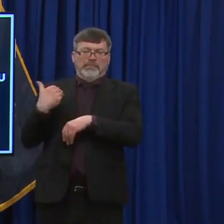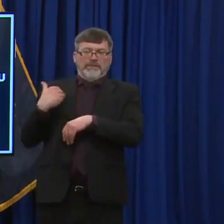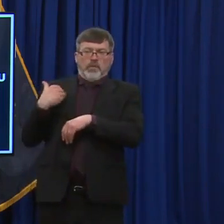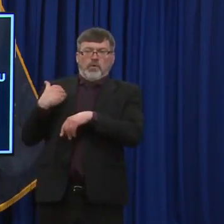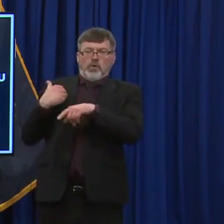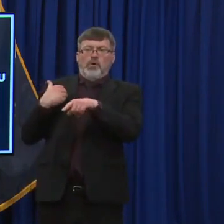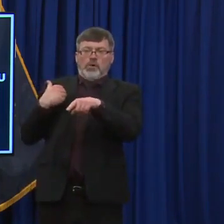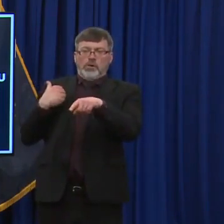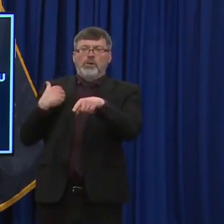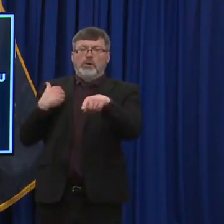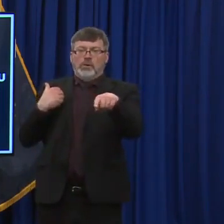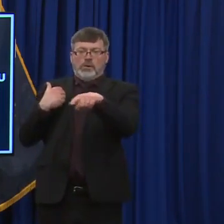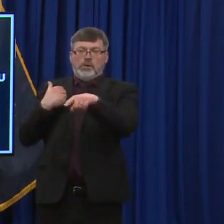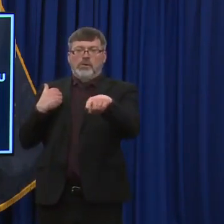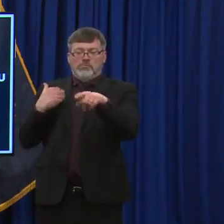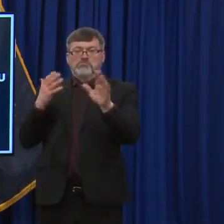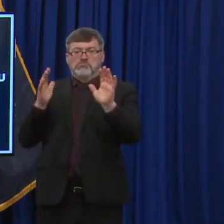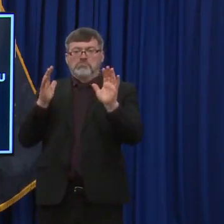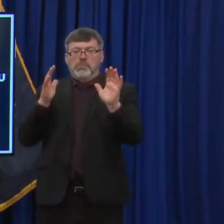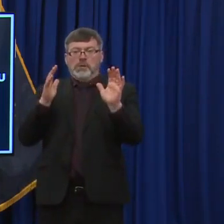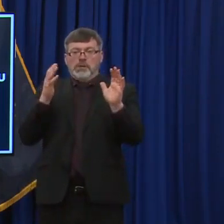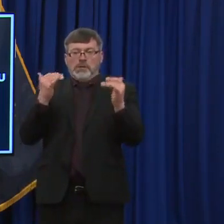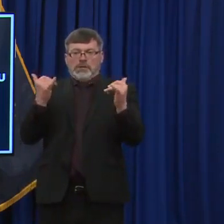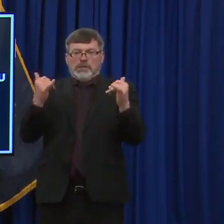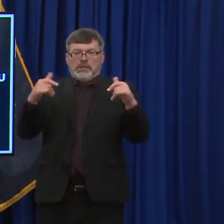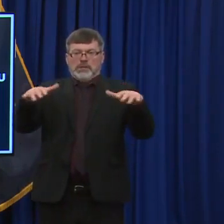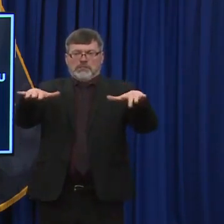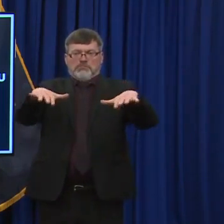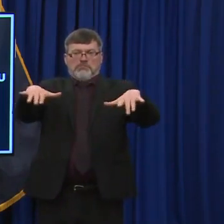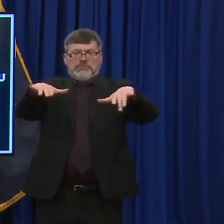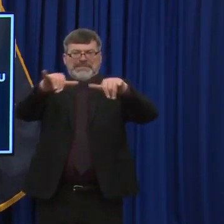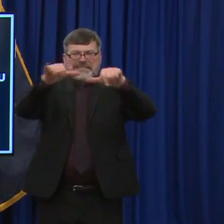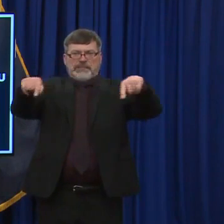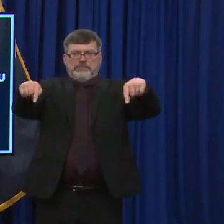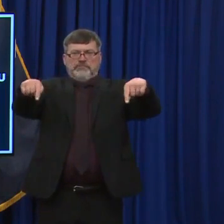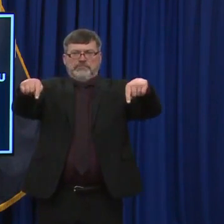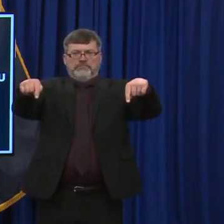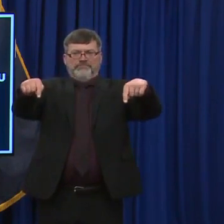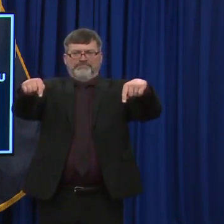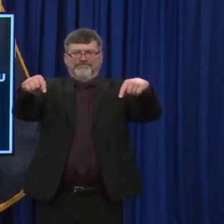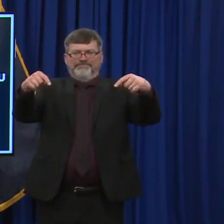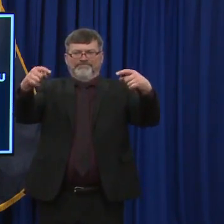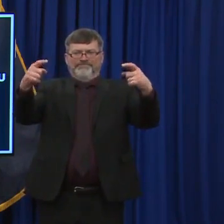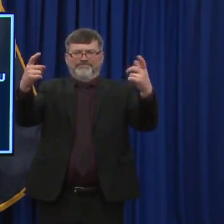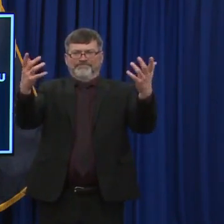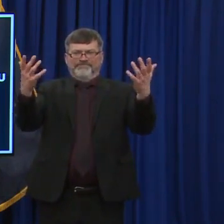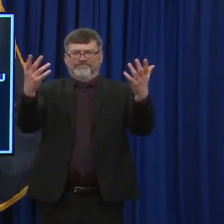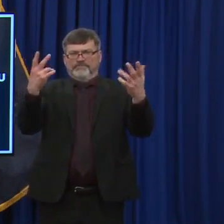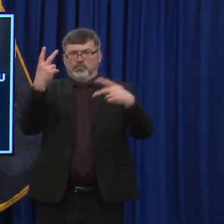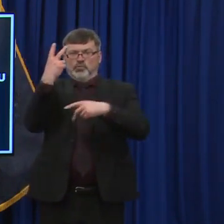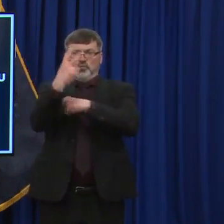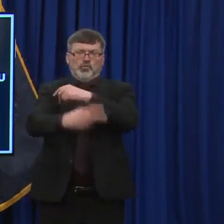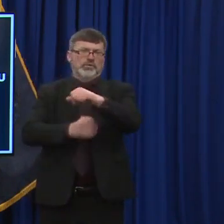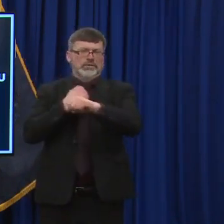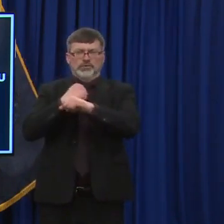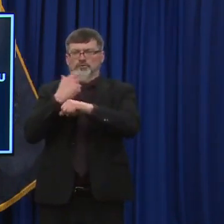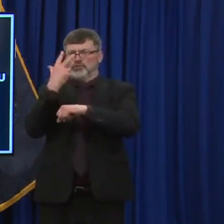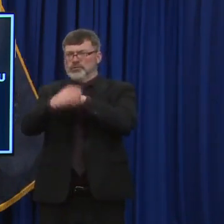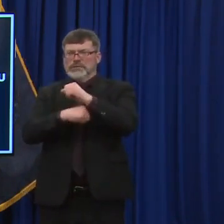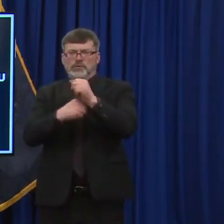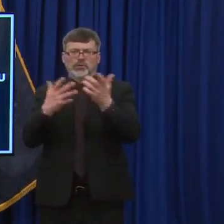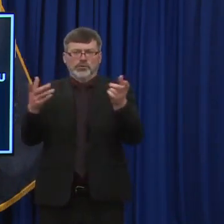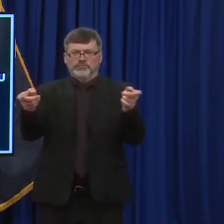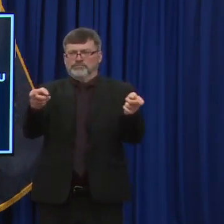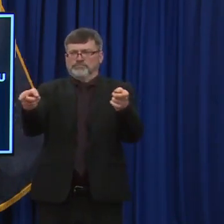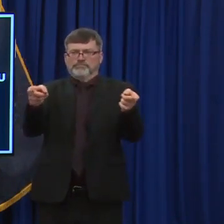both systems have transitioned and need to transition just over the past, not just through COVID, but maybe the last two or three years. So, um, I, I, I